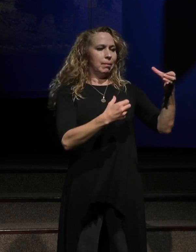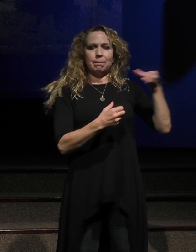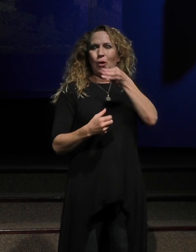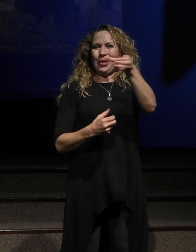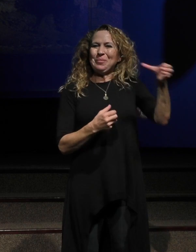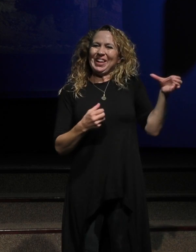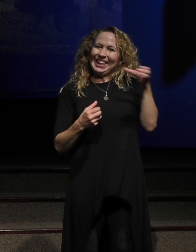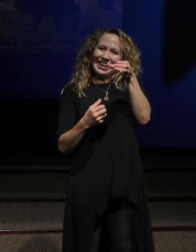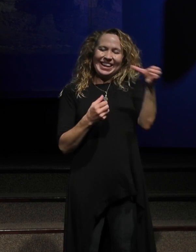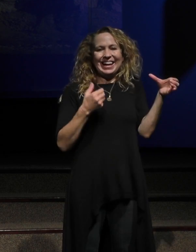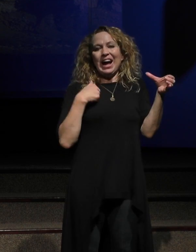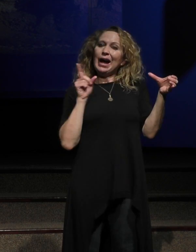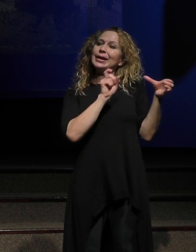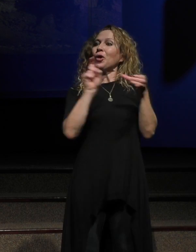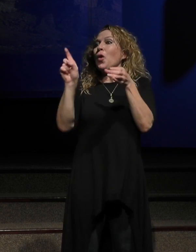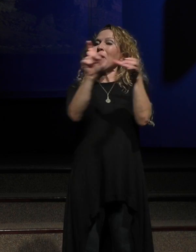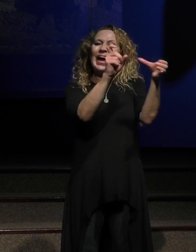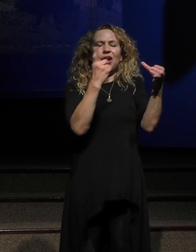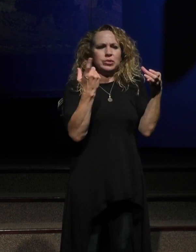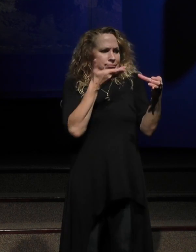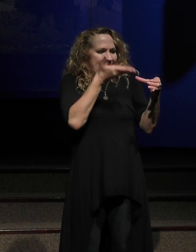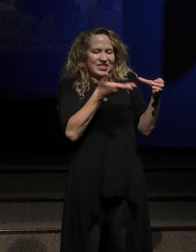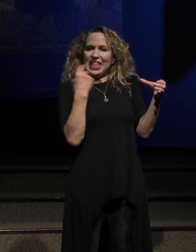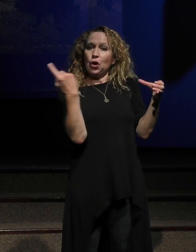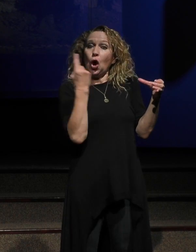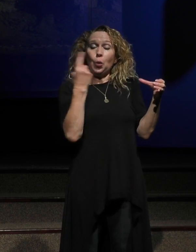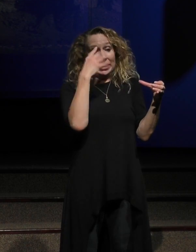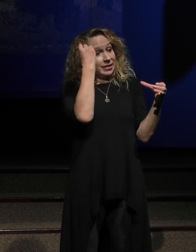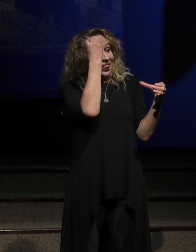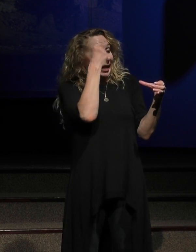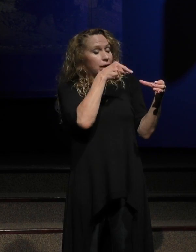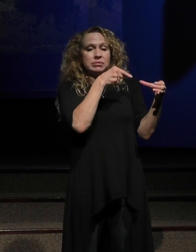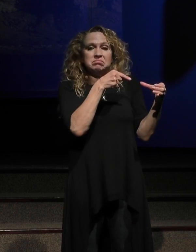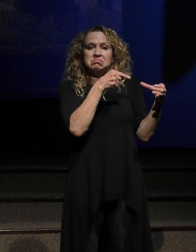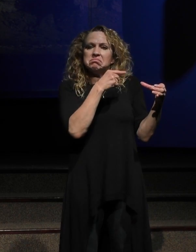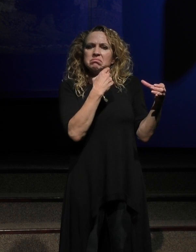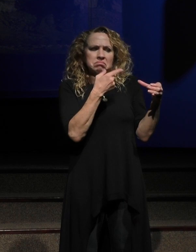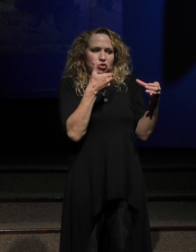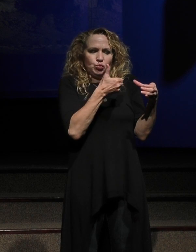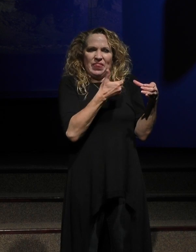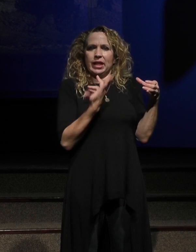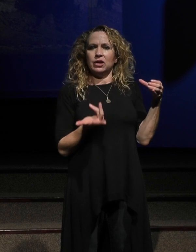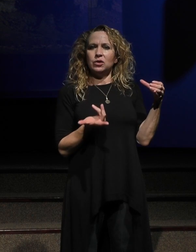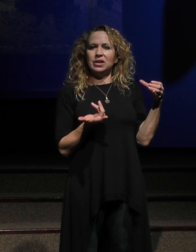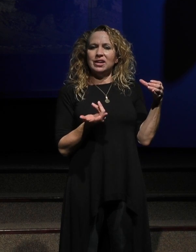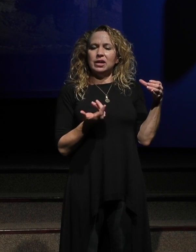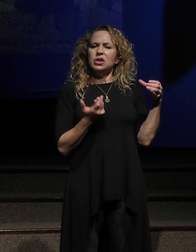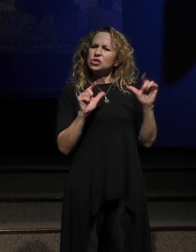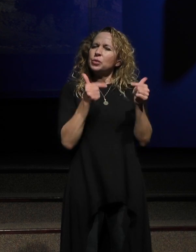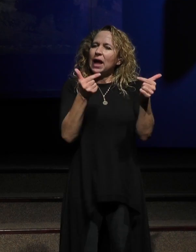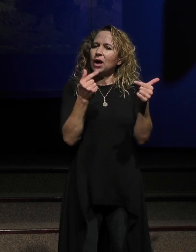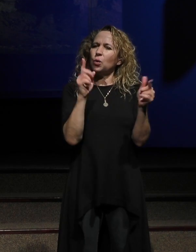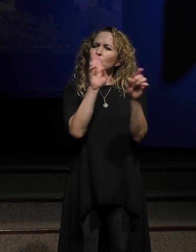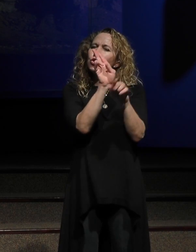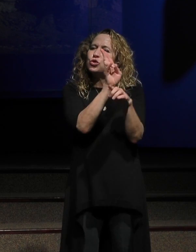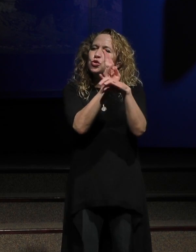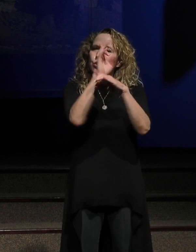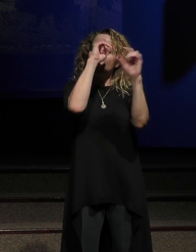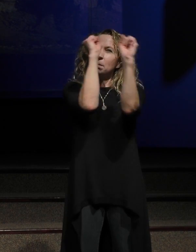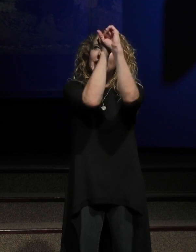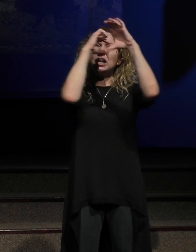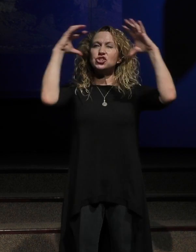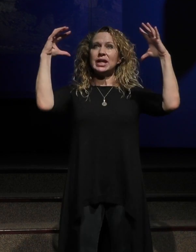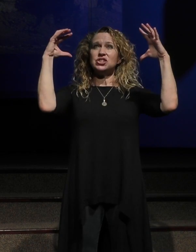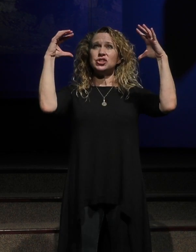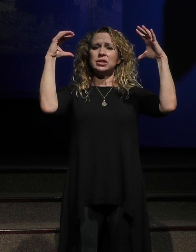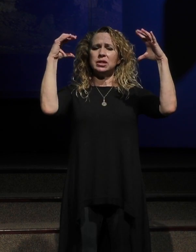hand and, and, and, and you can always be, it's always there so you can think about it. never too far away. And so I want you to think, just use your imagination. I want you to think about